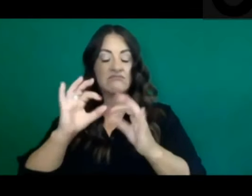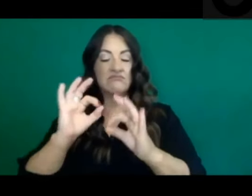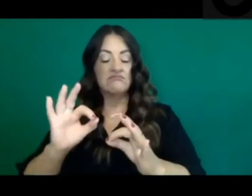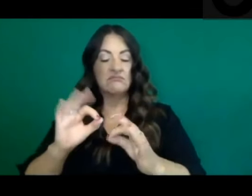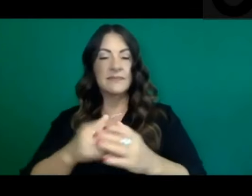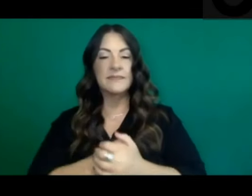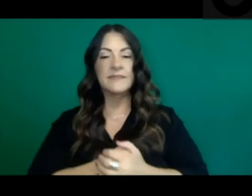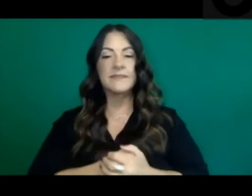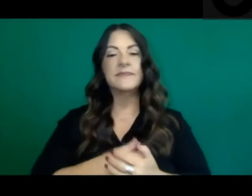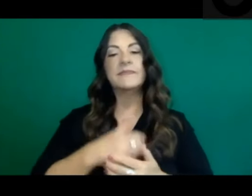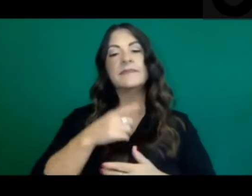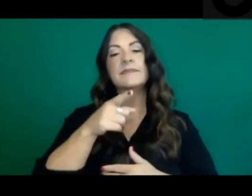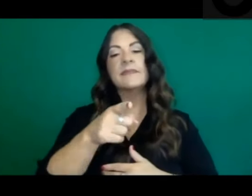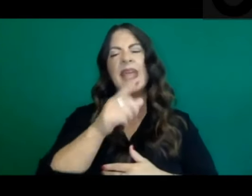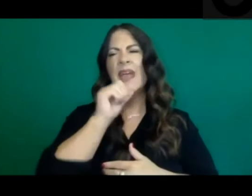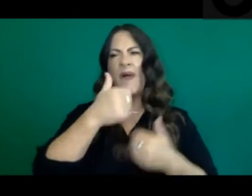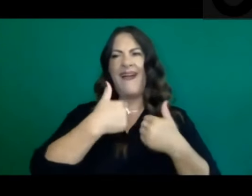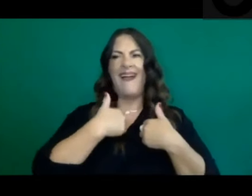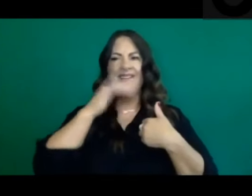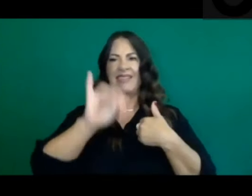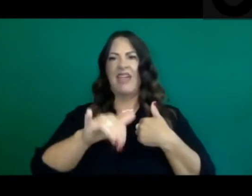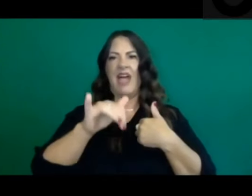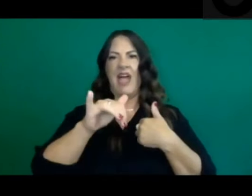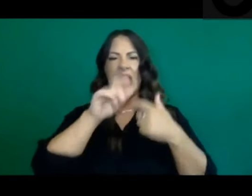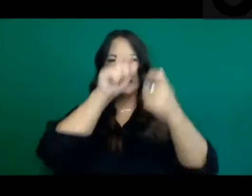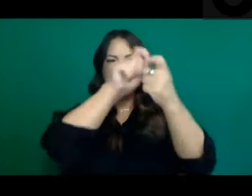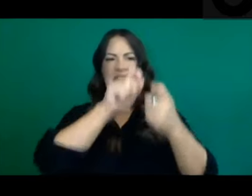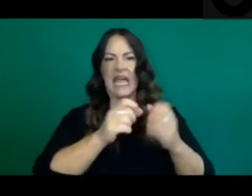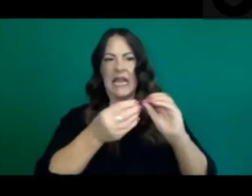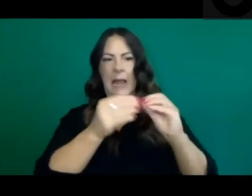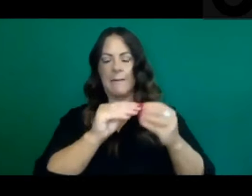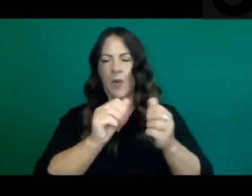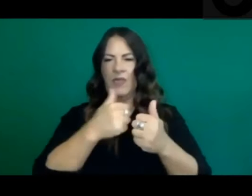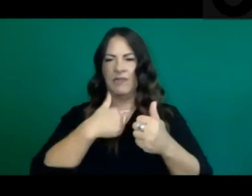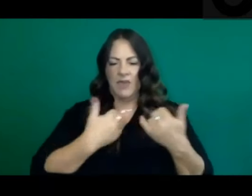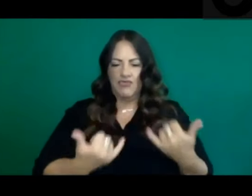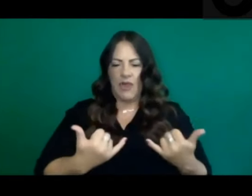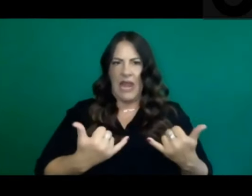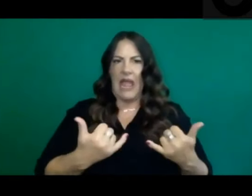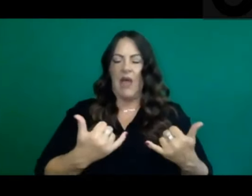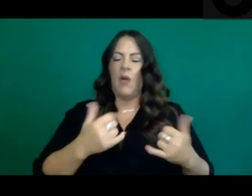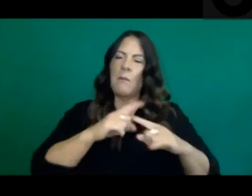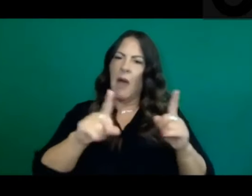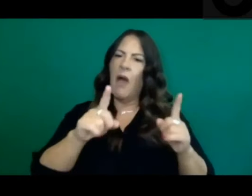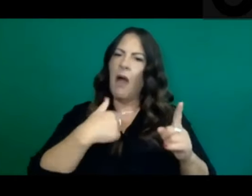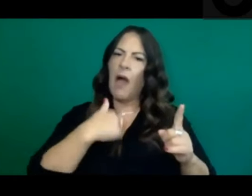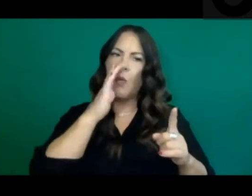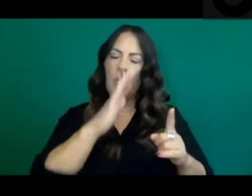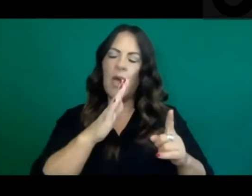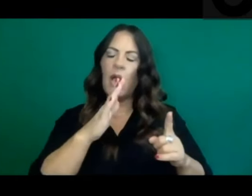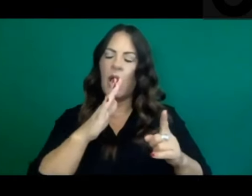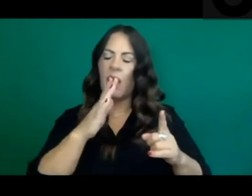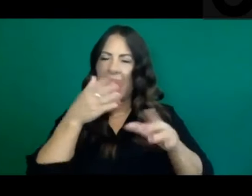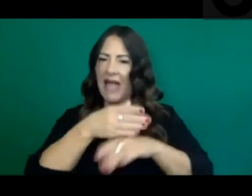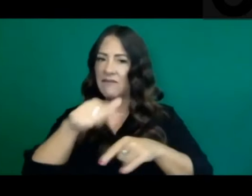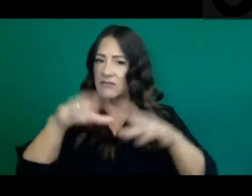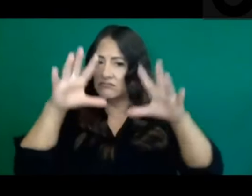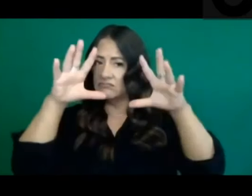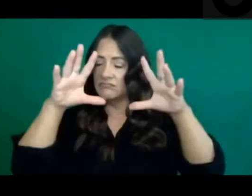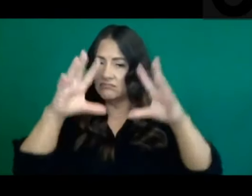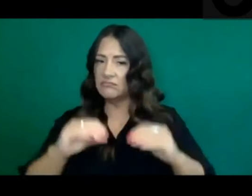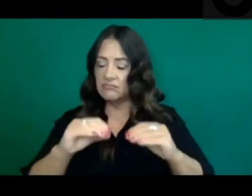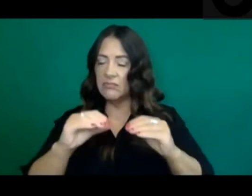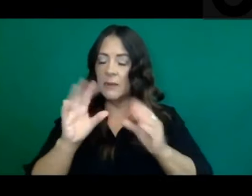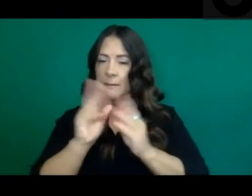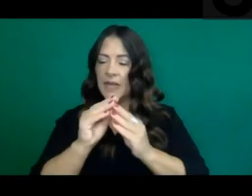I don't have all of that information handy right at my fingertips, but I will, we will work to get you the data I don't have at the moment.